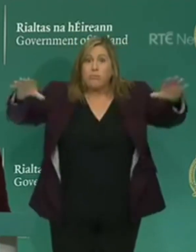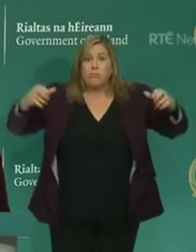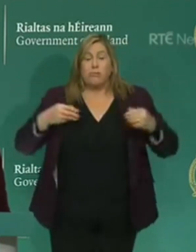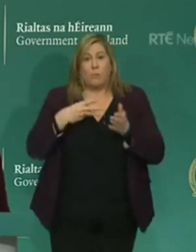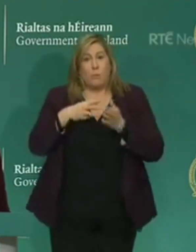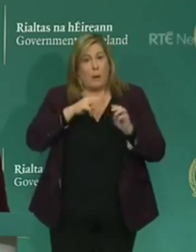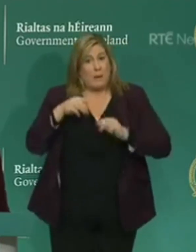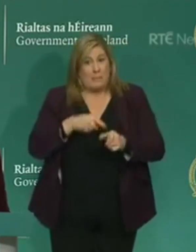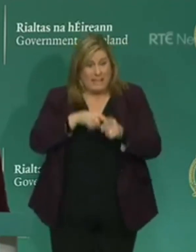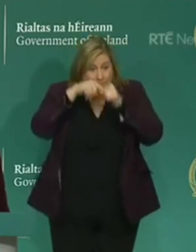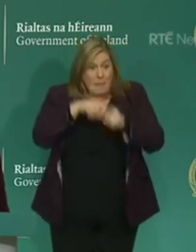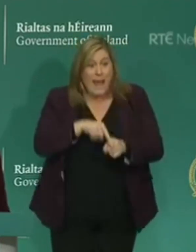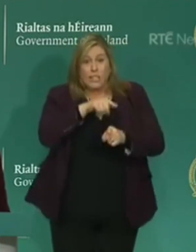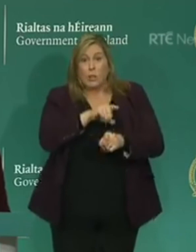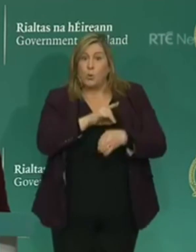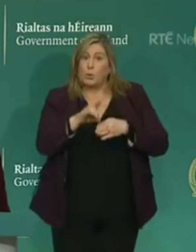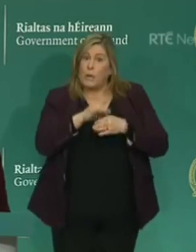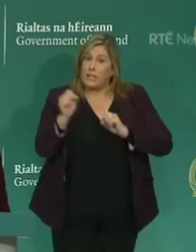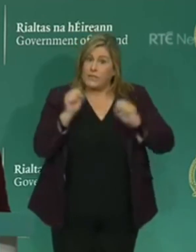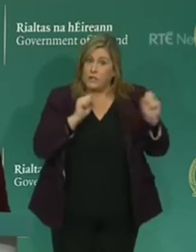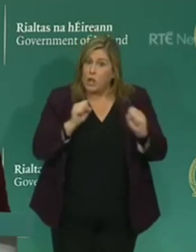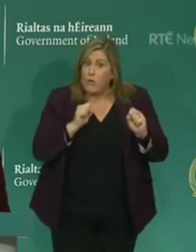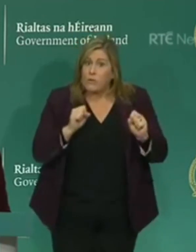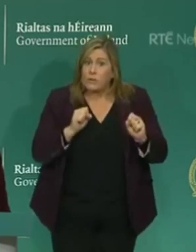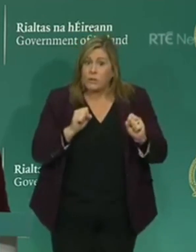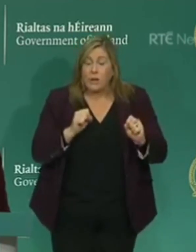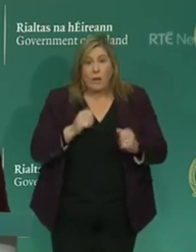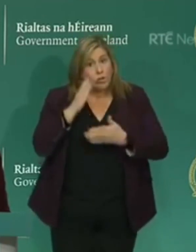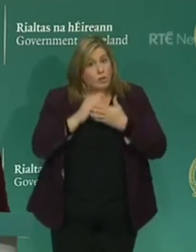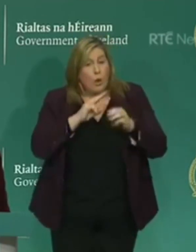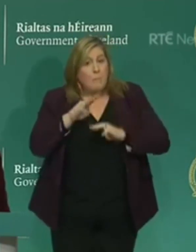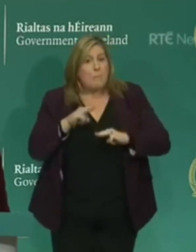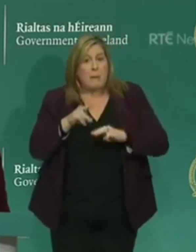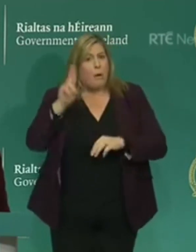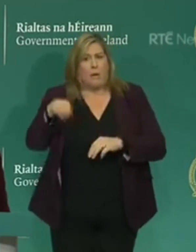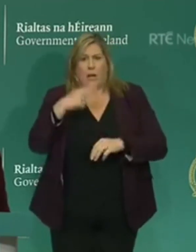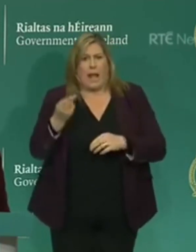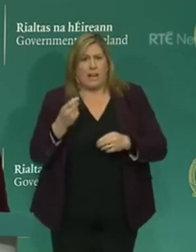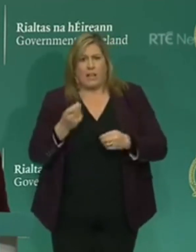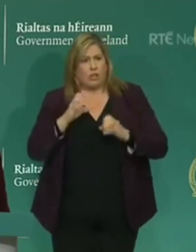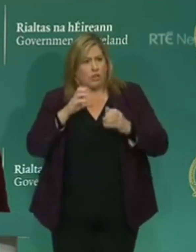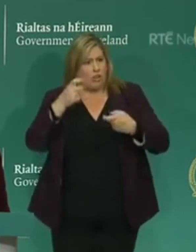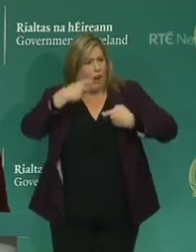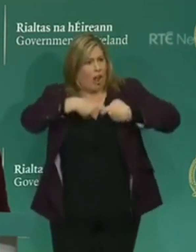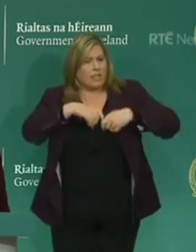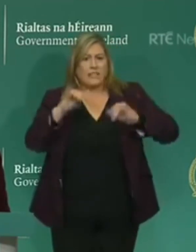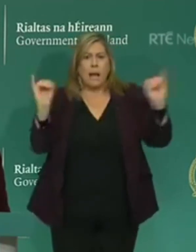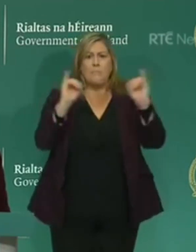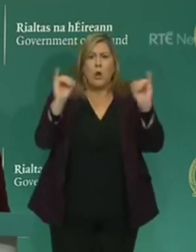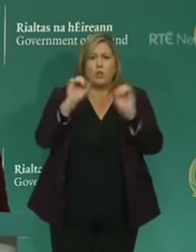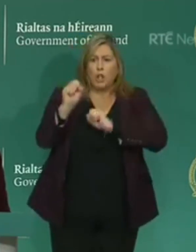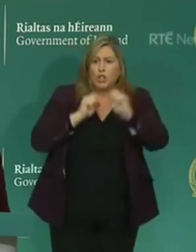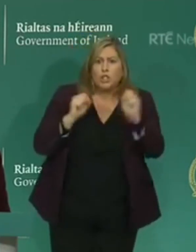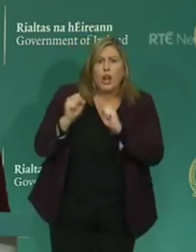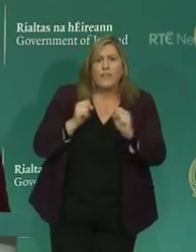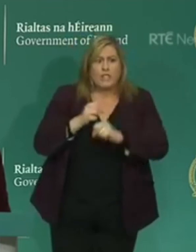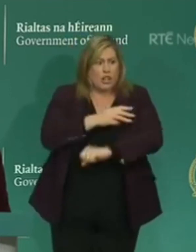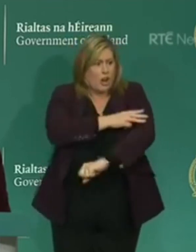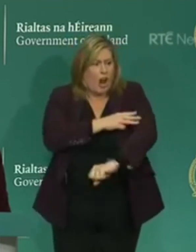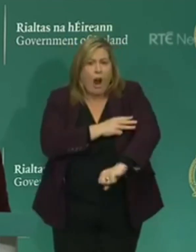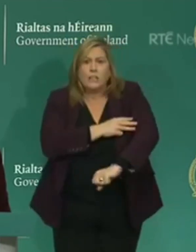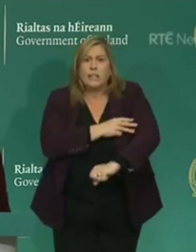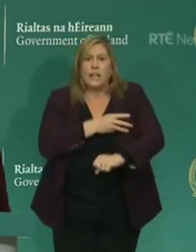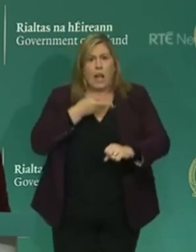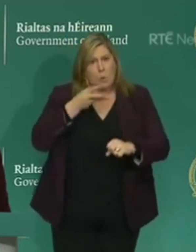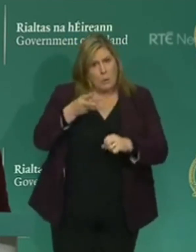on those critical services. Some people will be unable to contact emergency services and the Gardaí. It will also